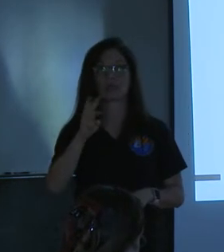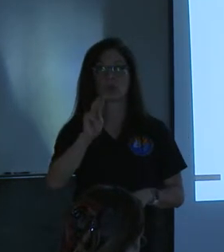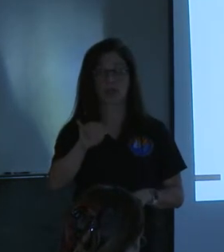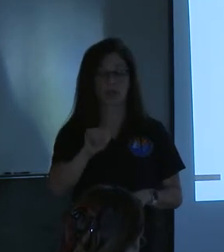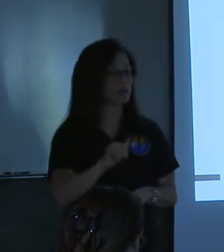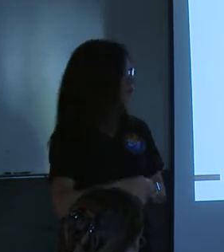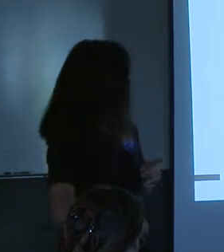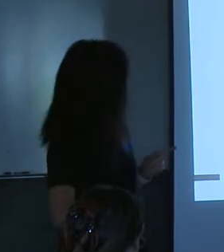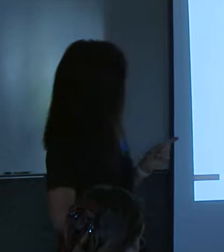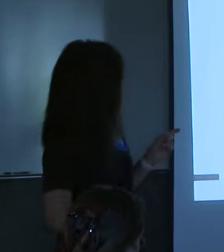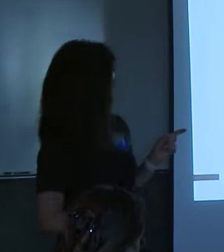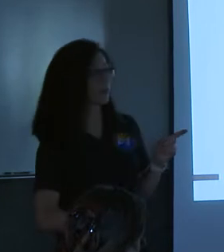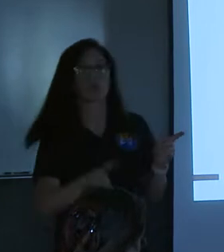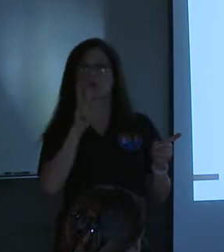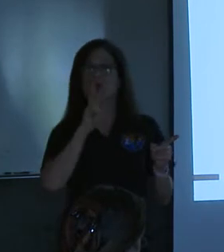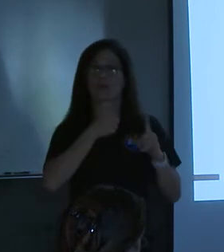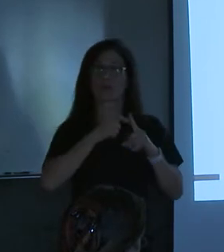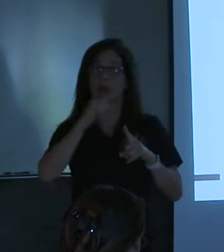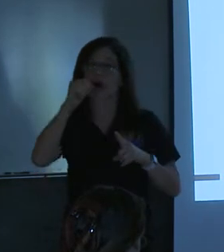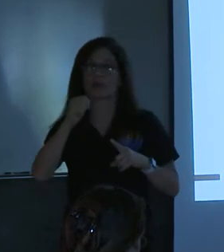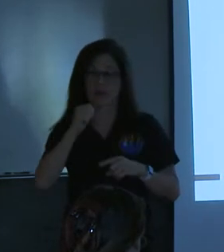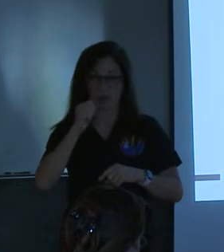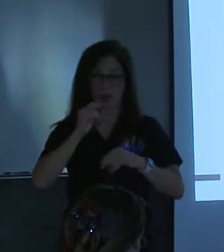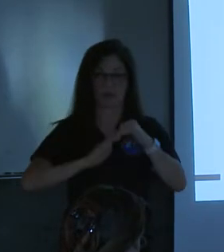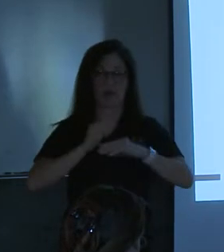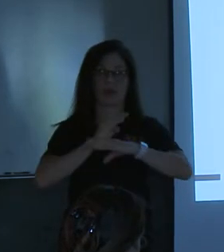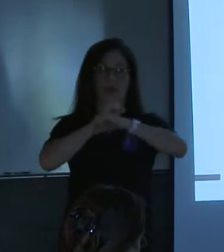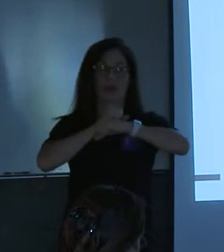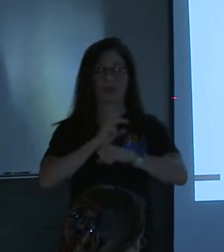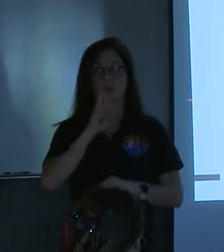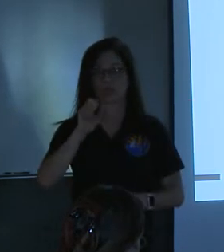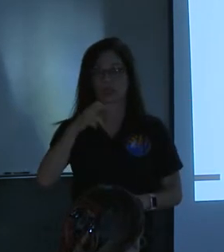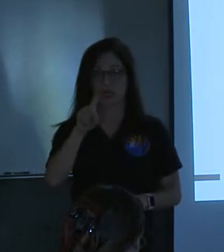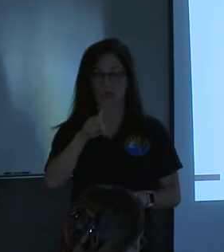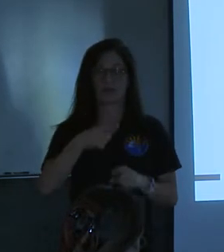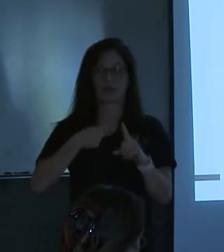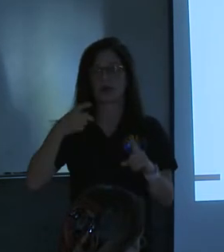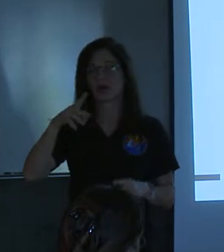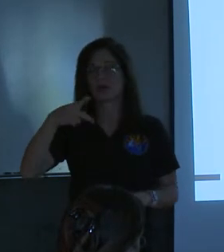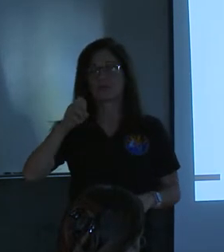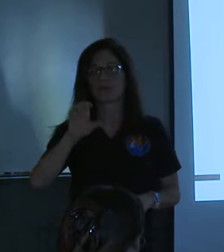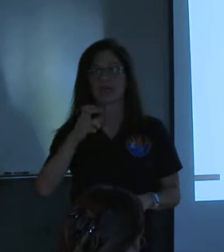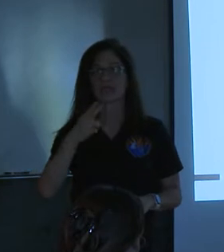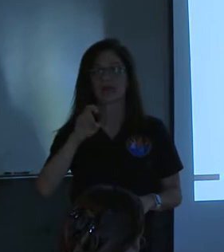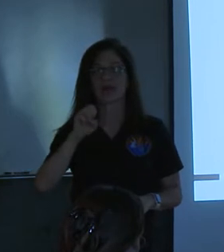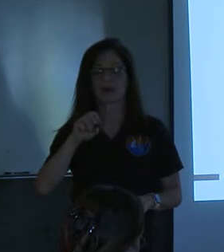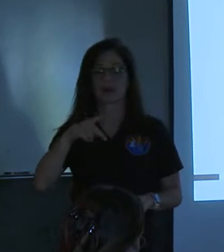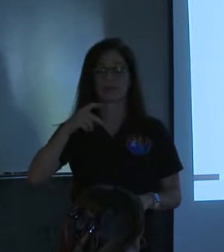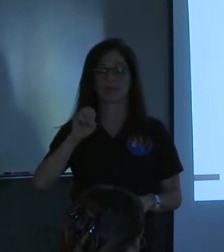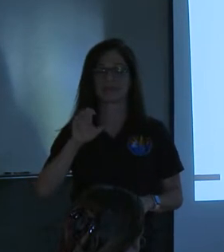comes from that unmitigated watershed, the Peaceful Way watershed. Some of it spilled across the Kevin's Way